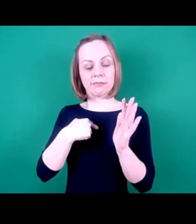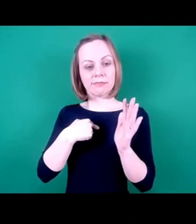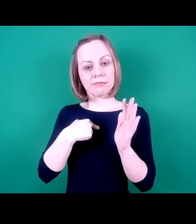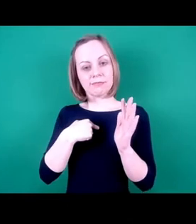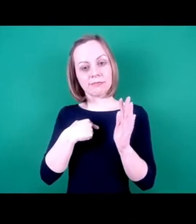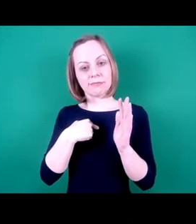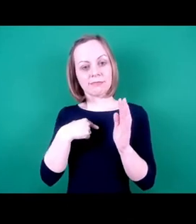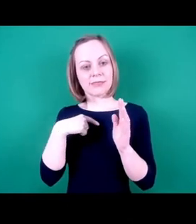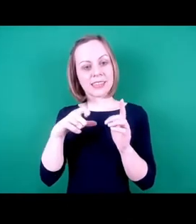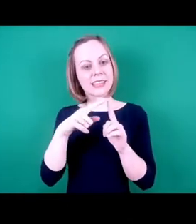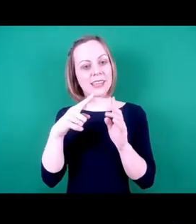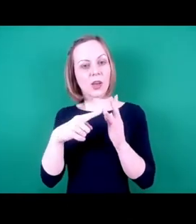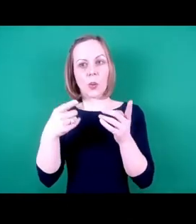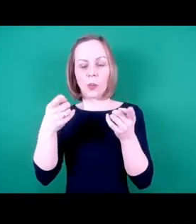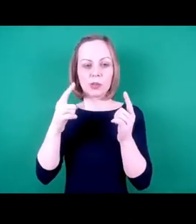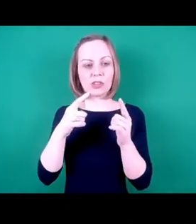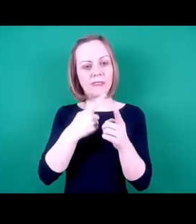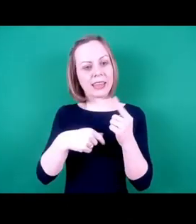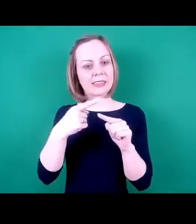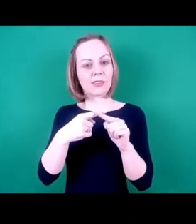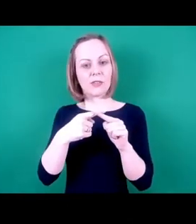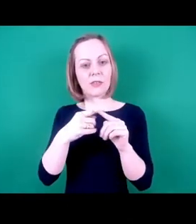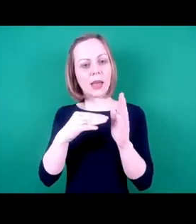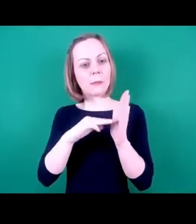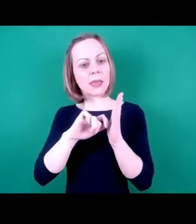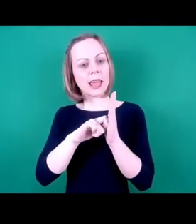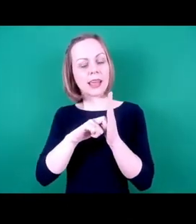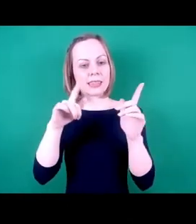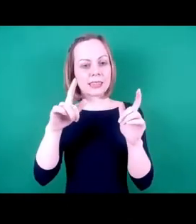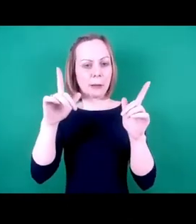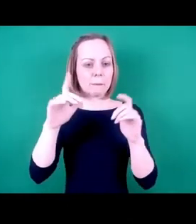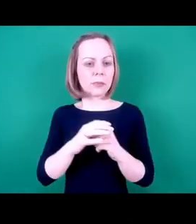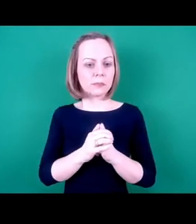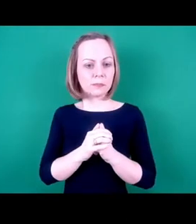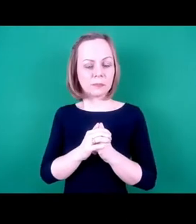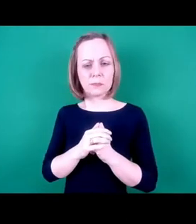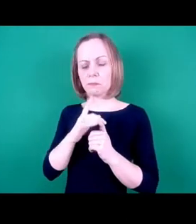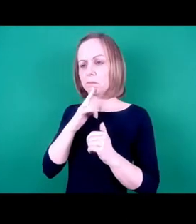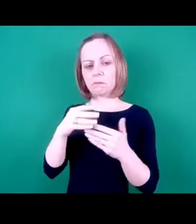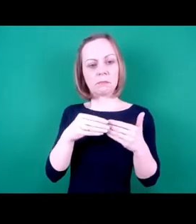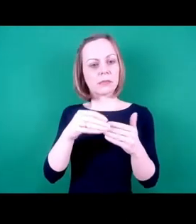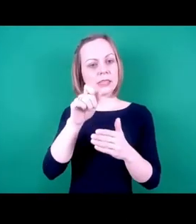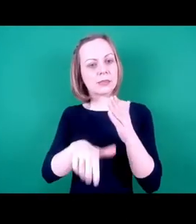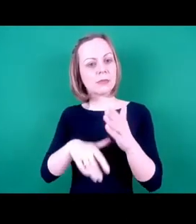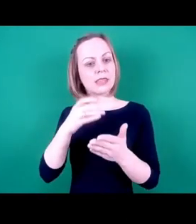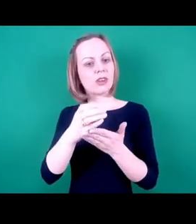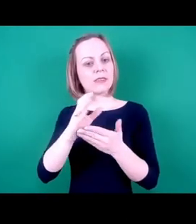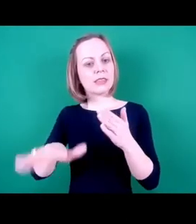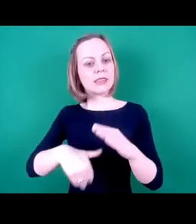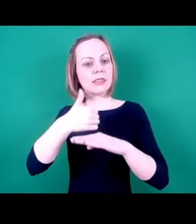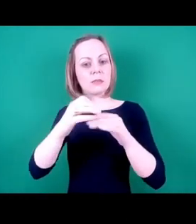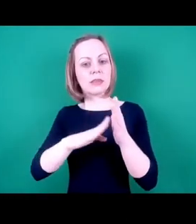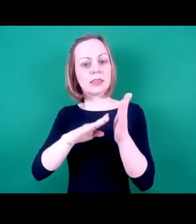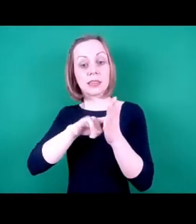of MK Snap. We're a leading disability charity based in Milton Keynes. To